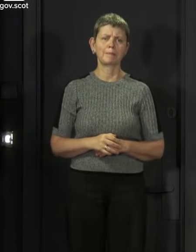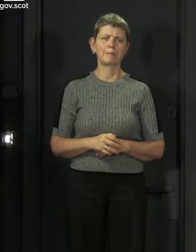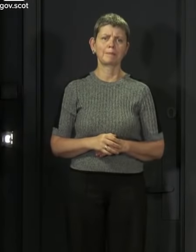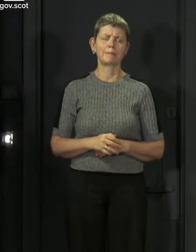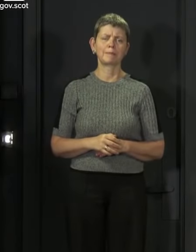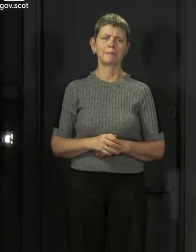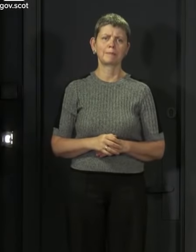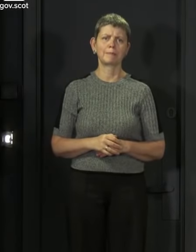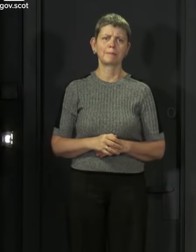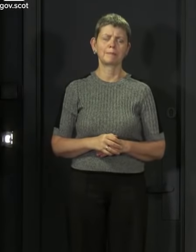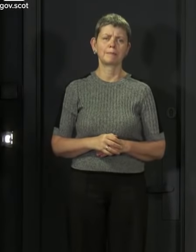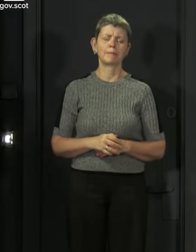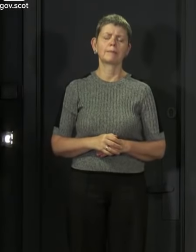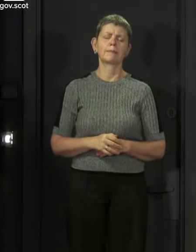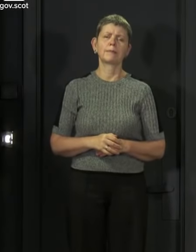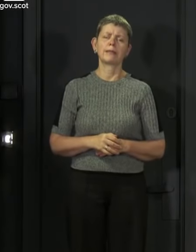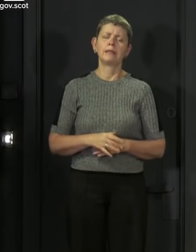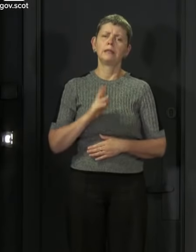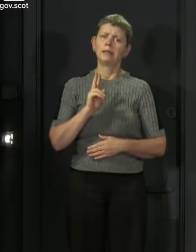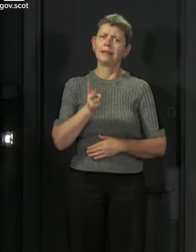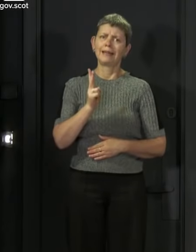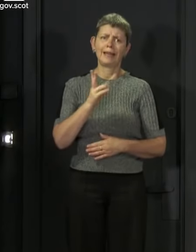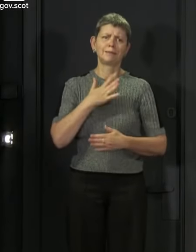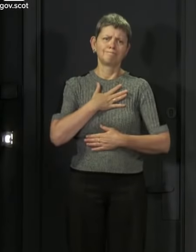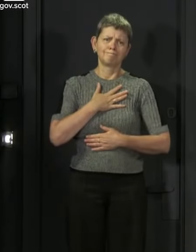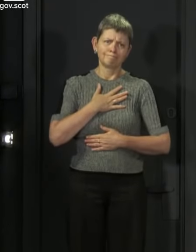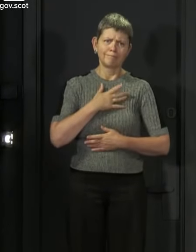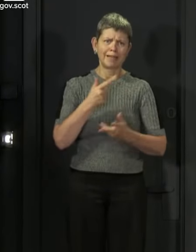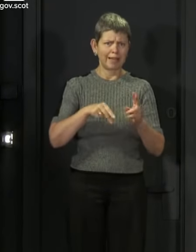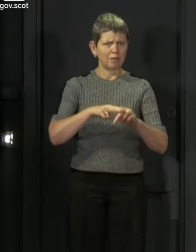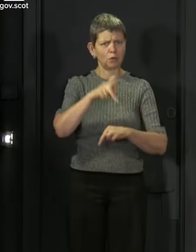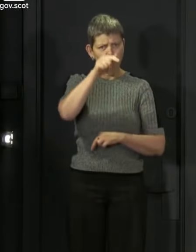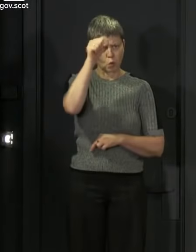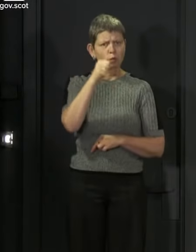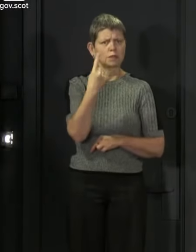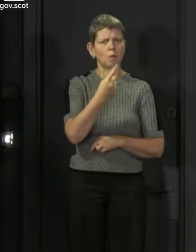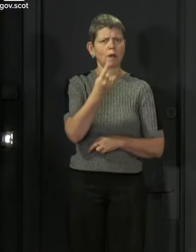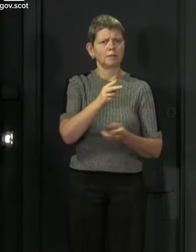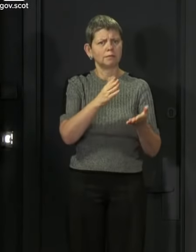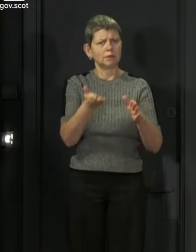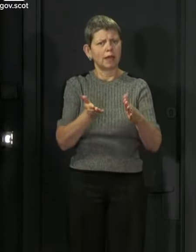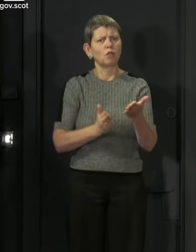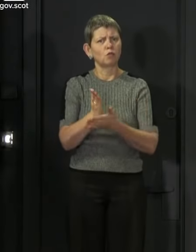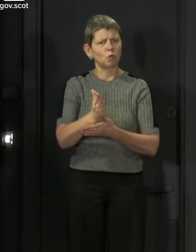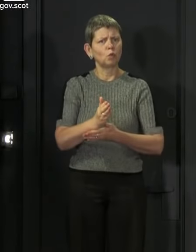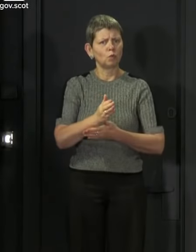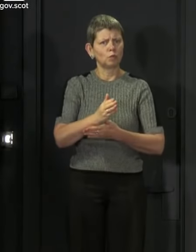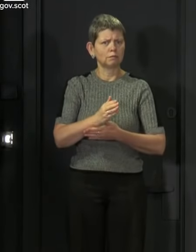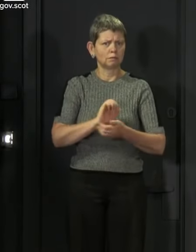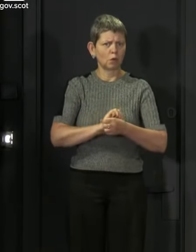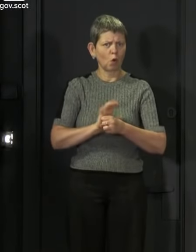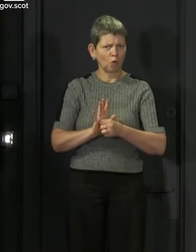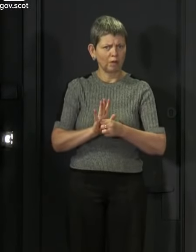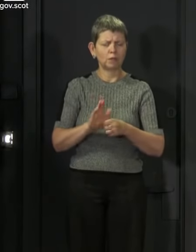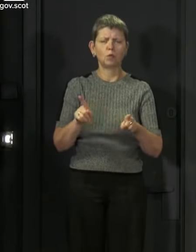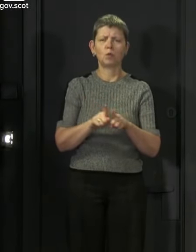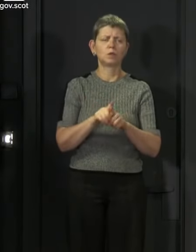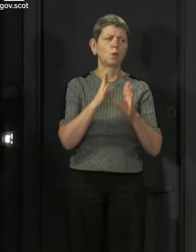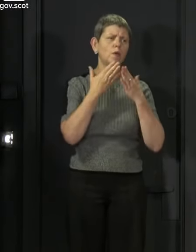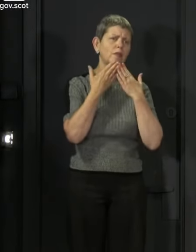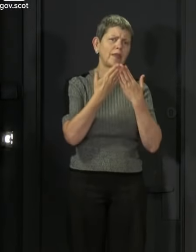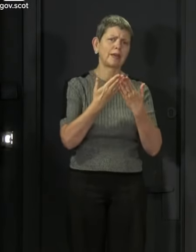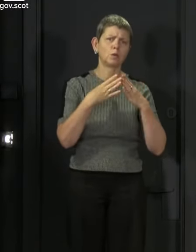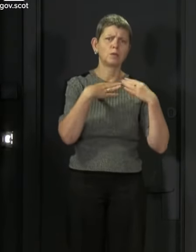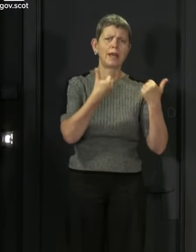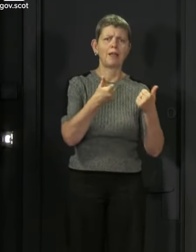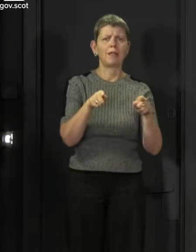Once again, I want to convey my condolences to everyone who has lost a loved one to this virus. And I also want to thank our health and care workers for